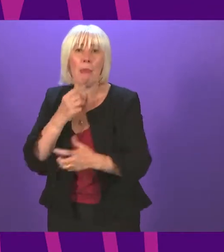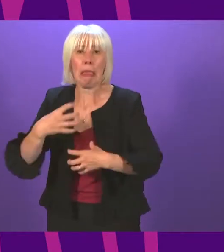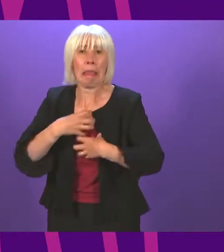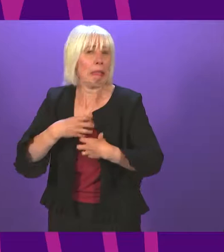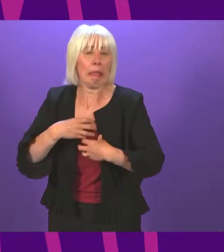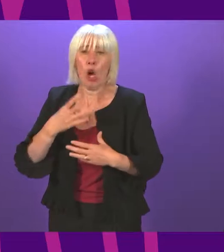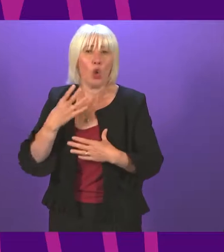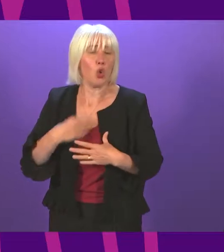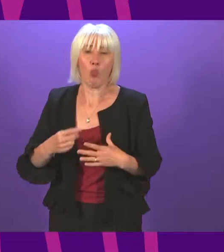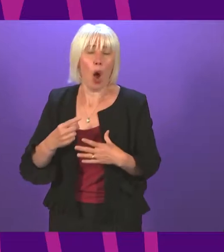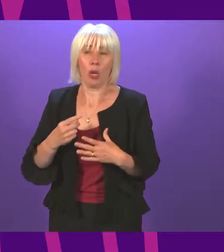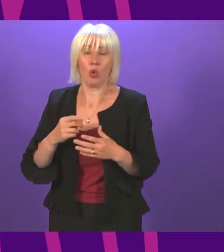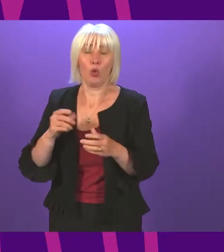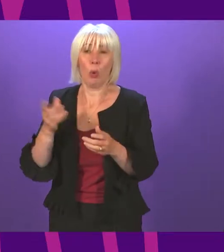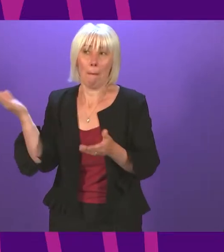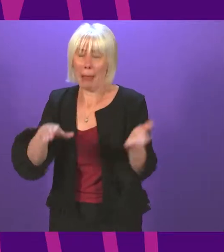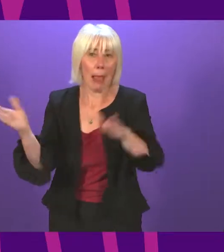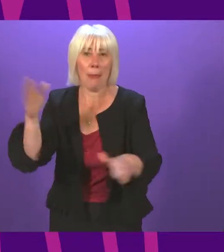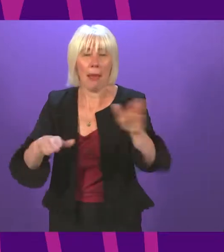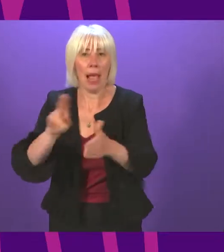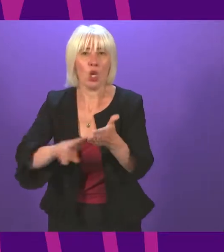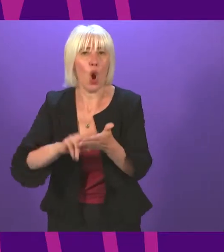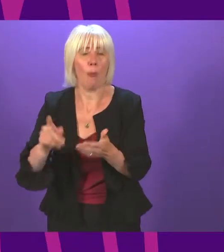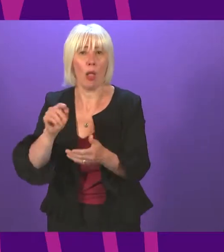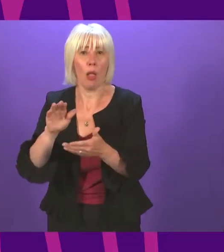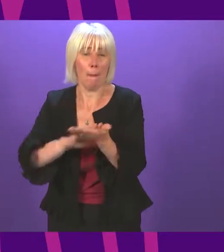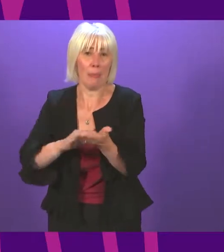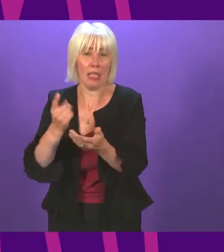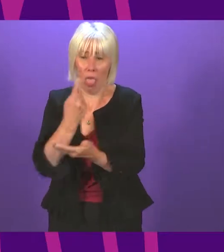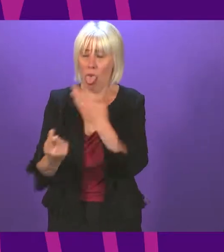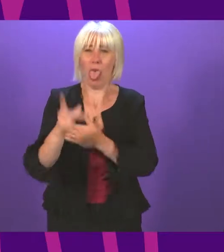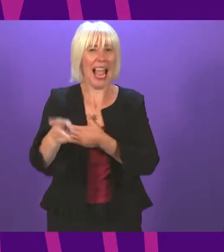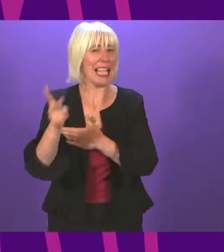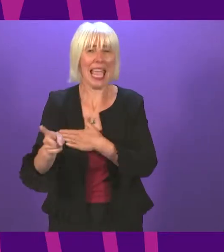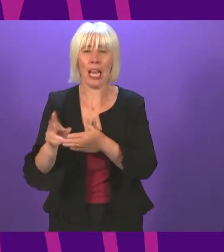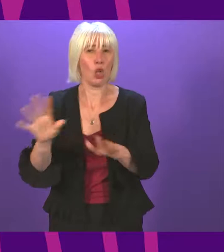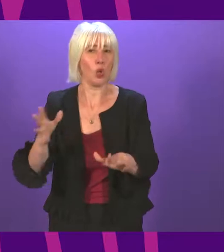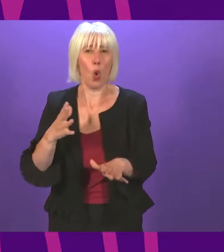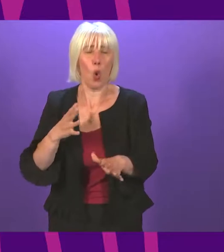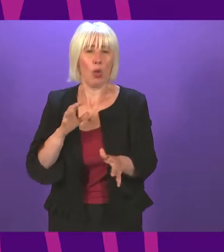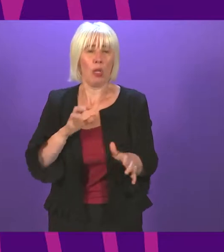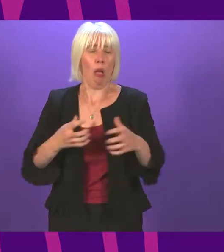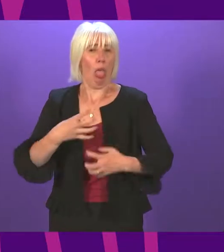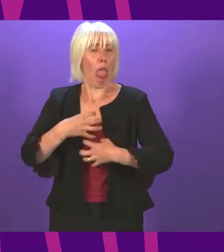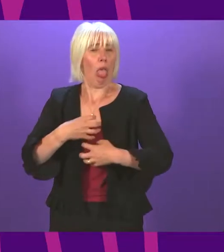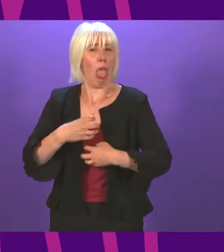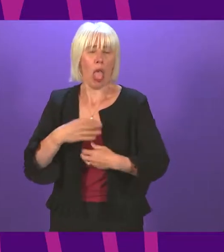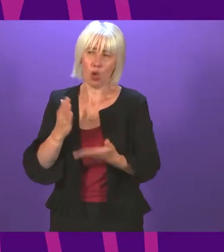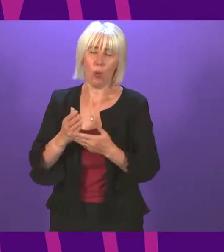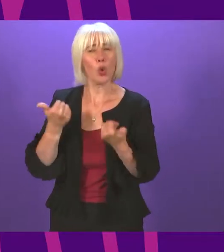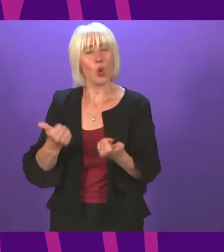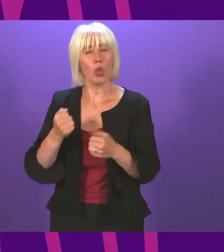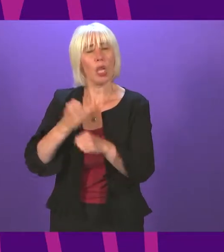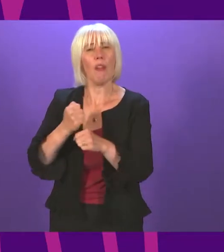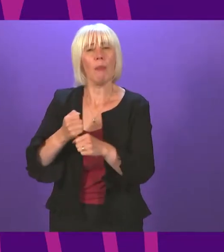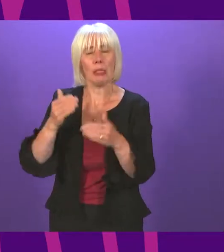and the loneliness that will come with that and the severance of those ties. So I'm glad the government are taking that seriously. I'm also grateful for